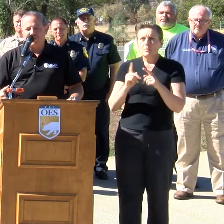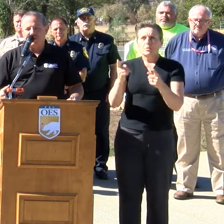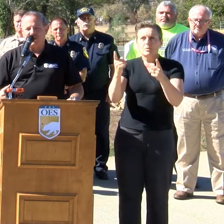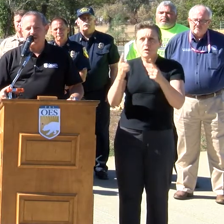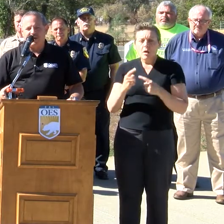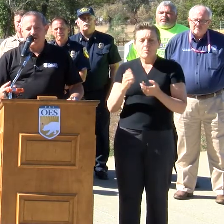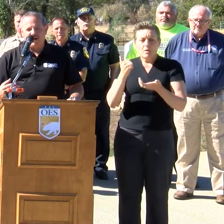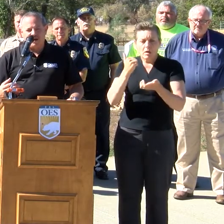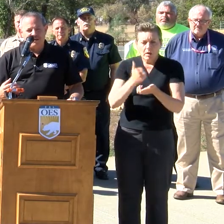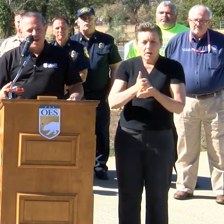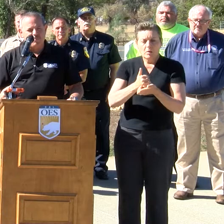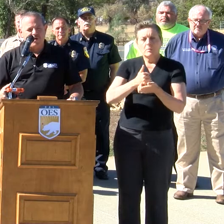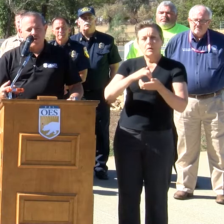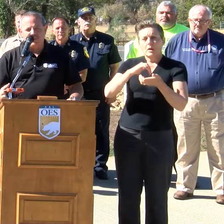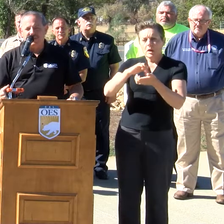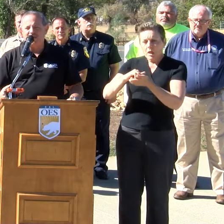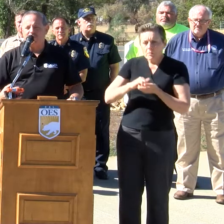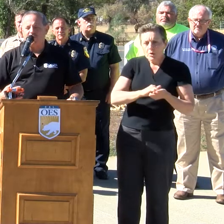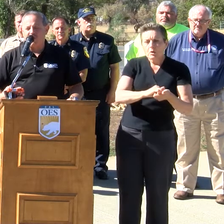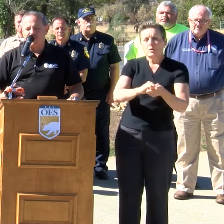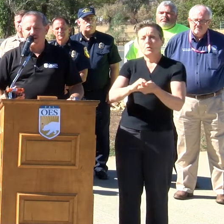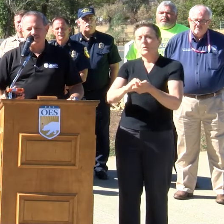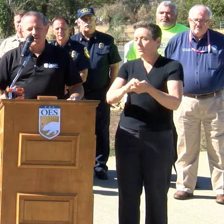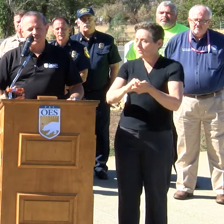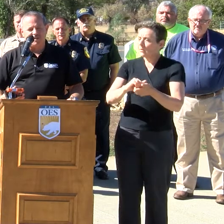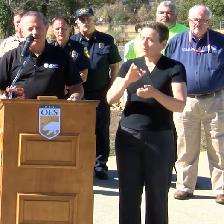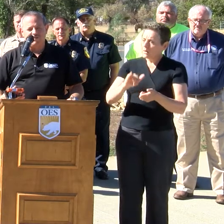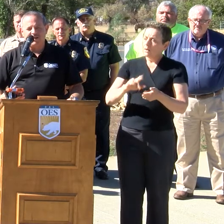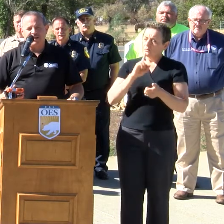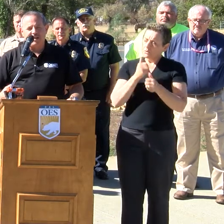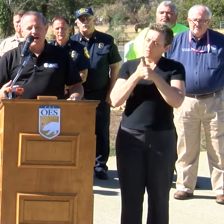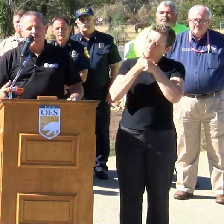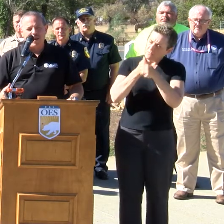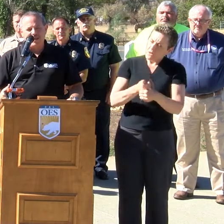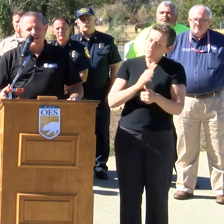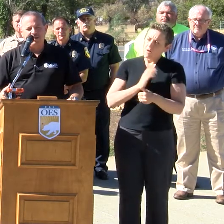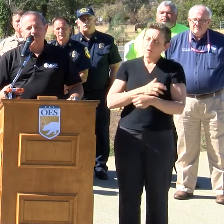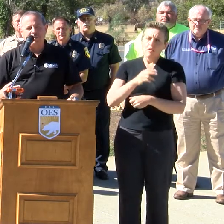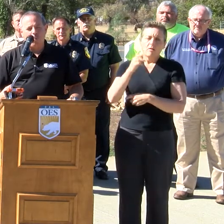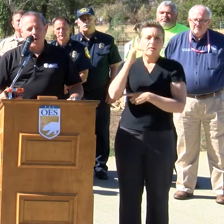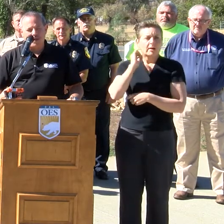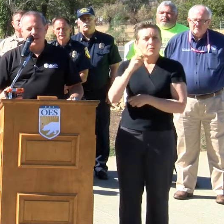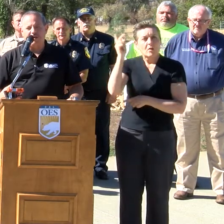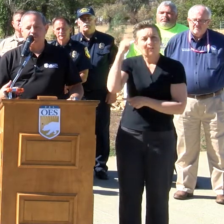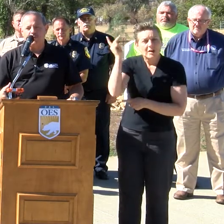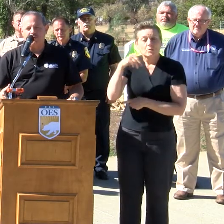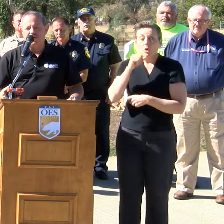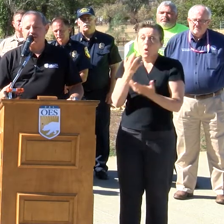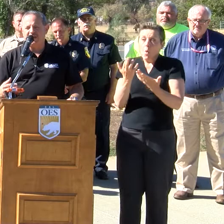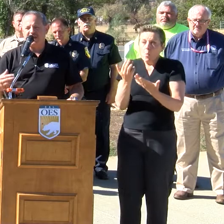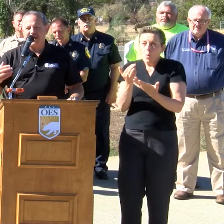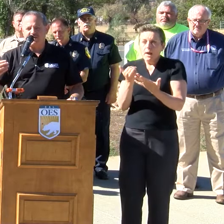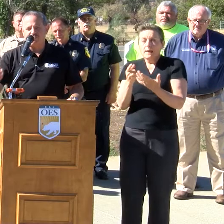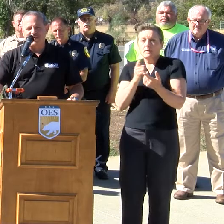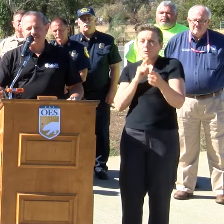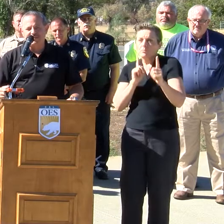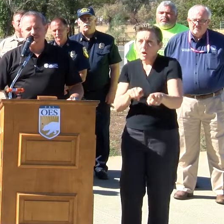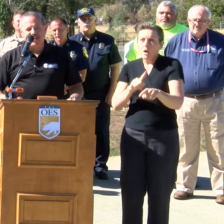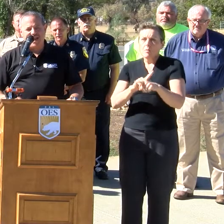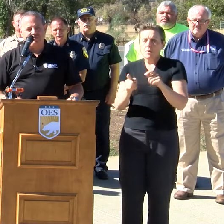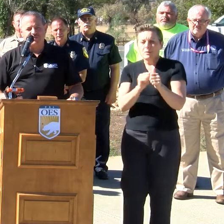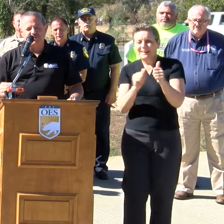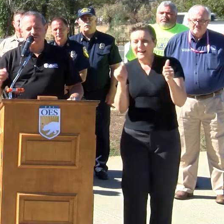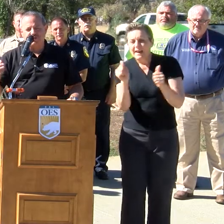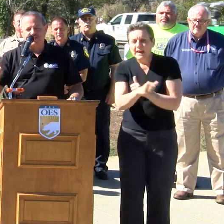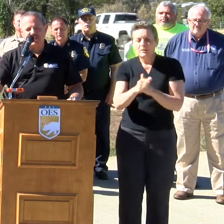California, a neighbor helping neighbor, our concepts of not waiting, but working, moving, addressing